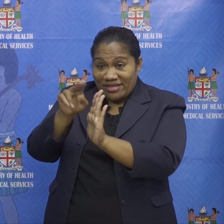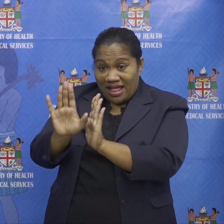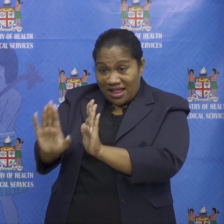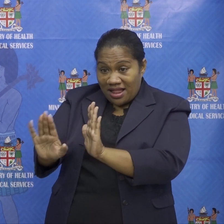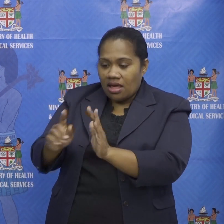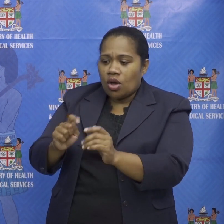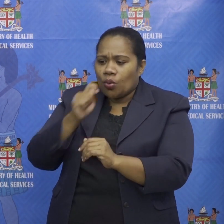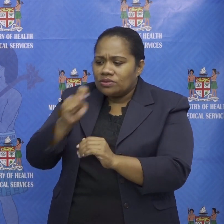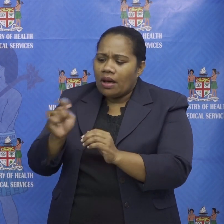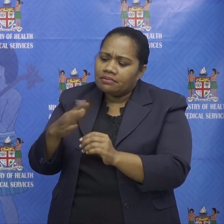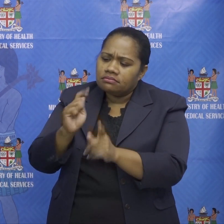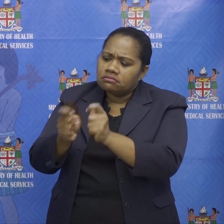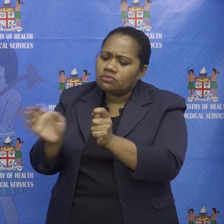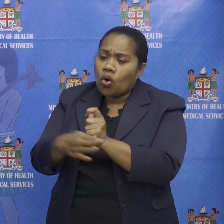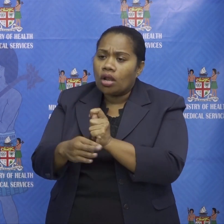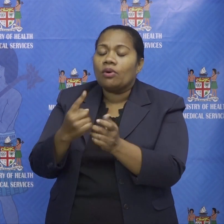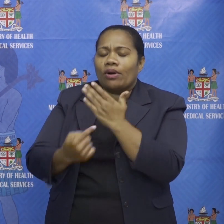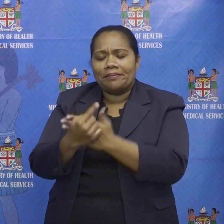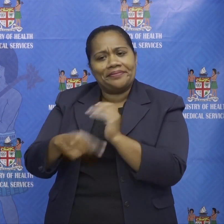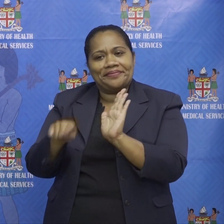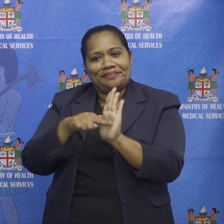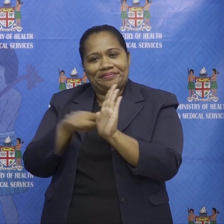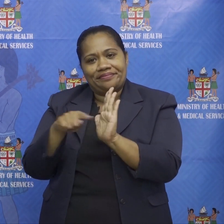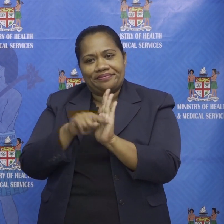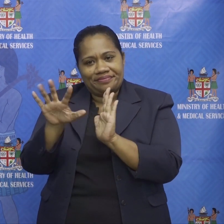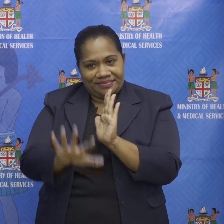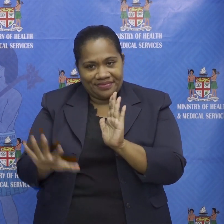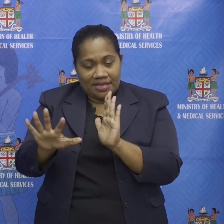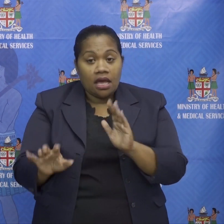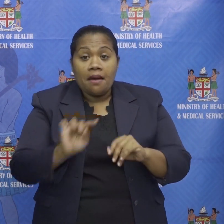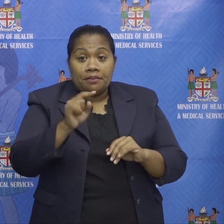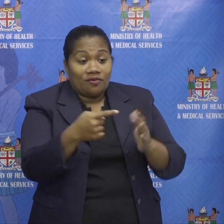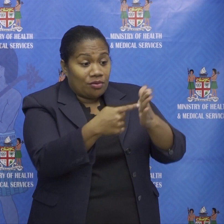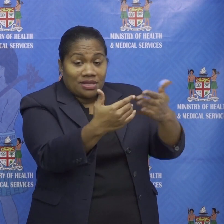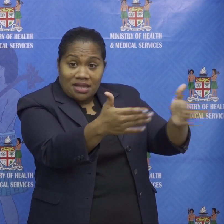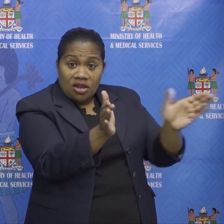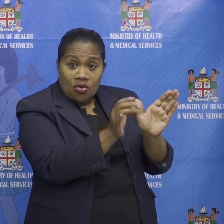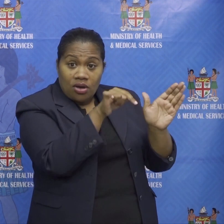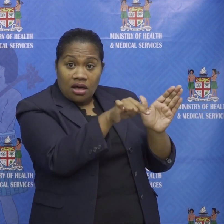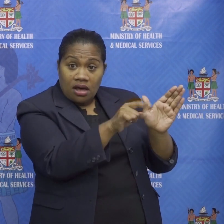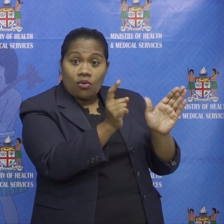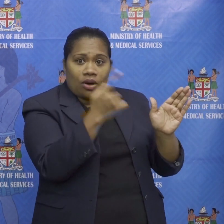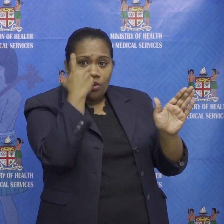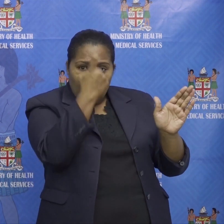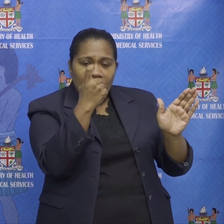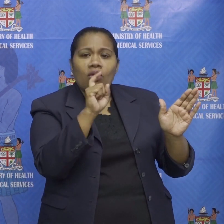all turned out negative in this case from tunnel what we worried about is the false negative